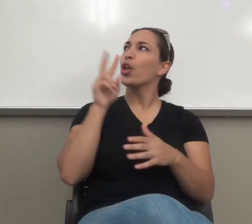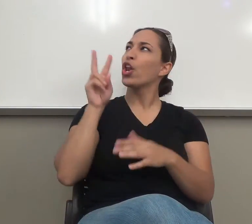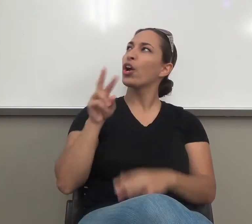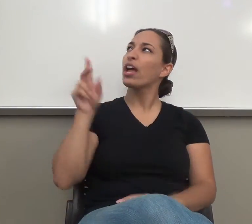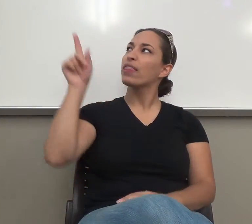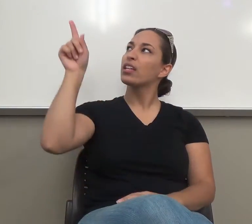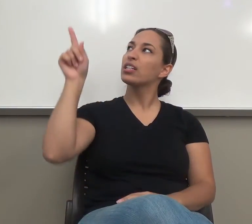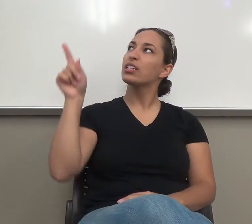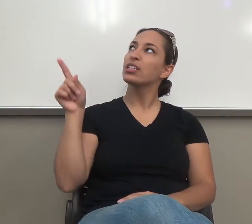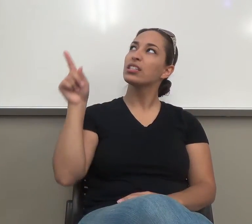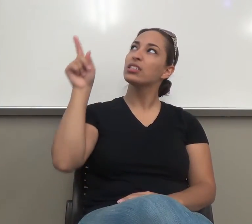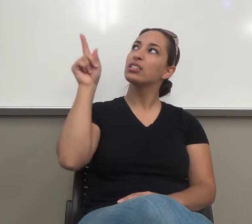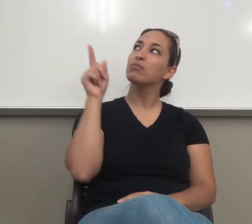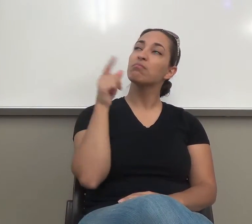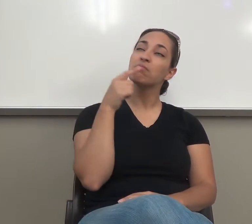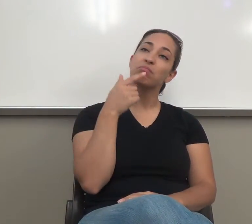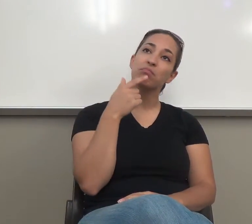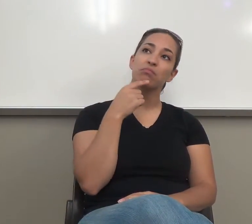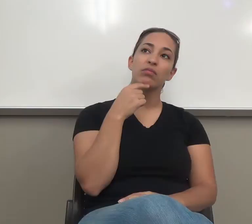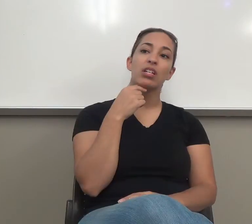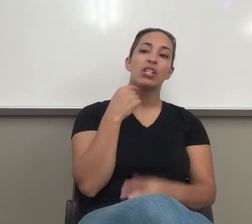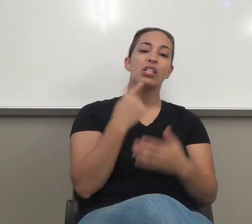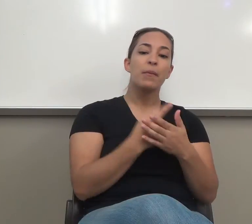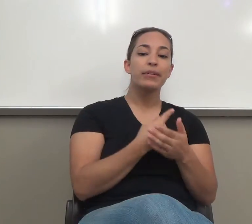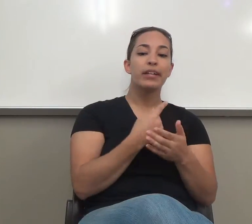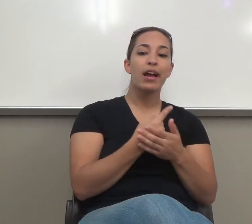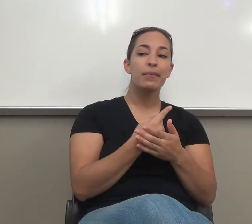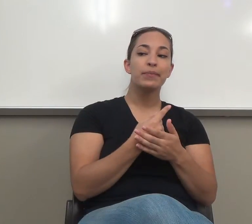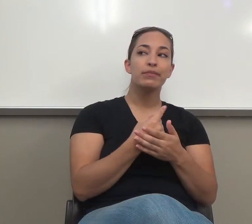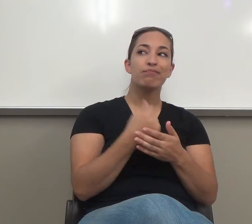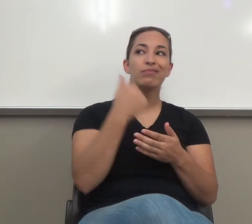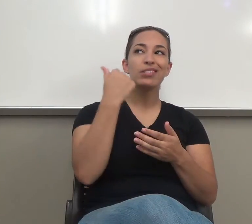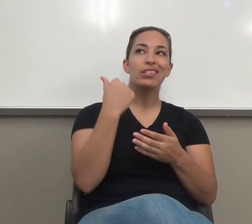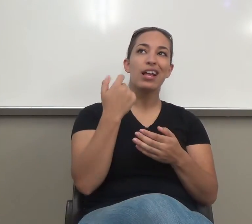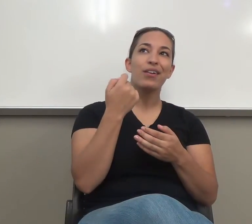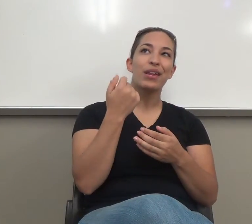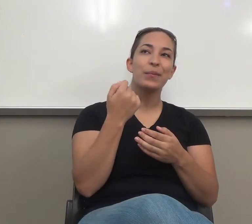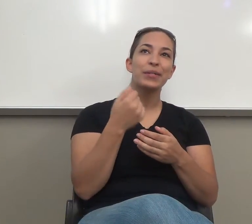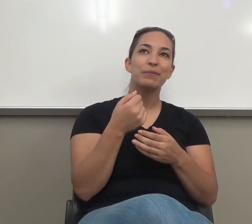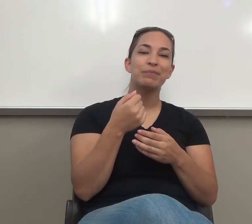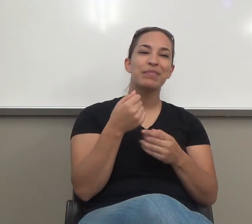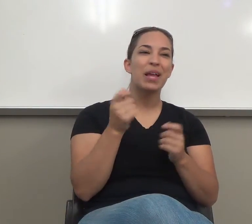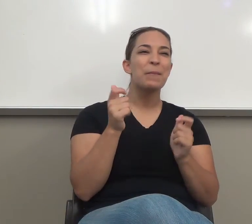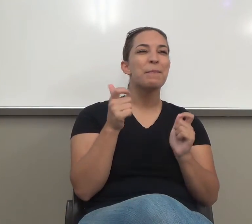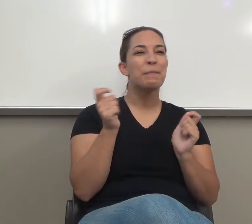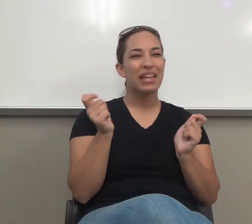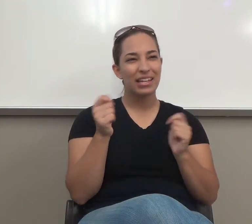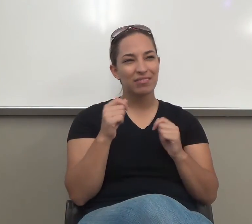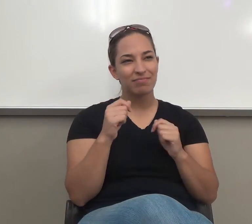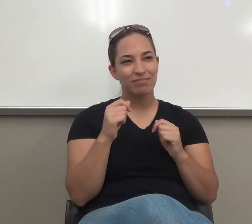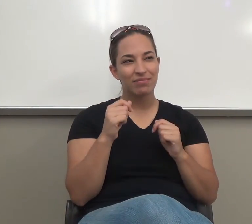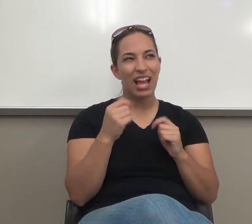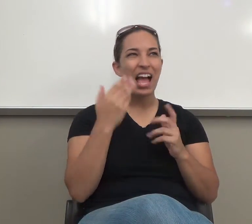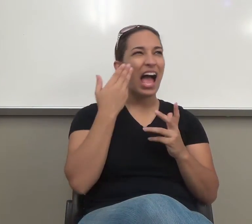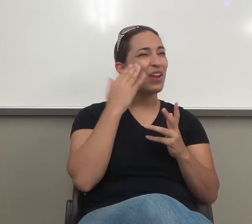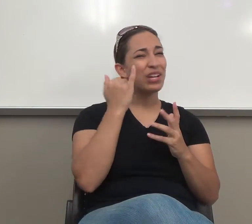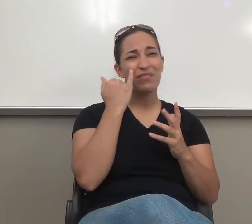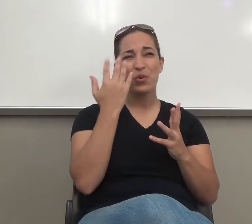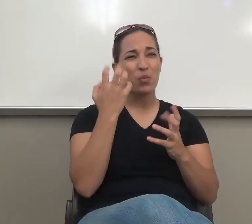here, some of these are a little bit big. I don't know whether you want to try to describe the